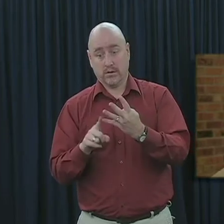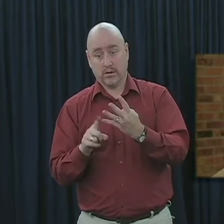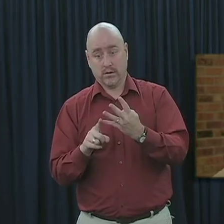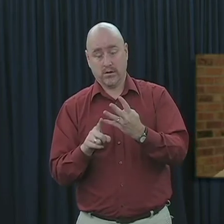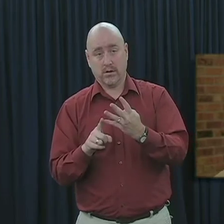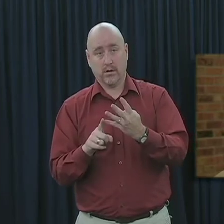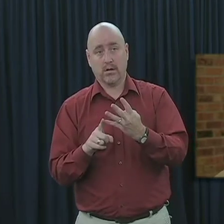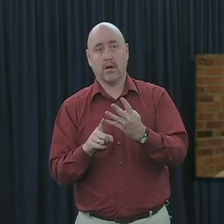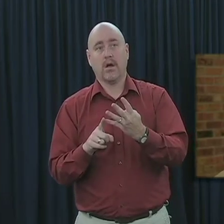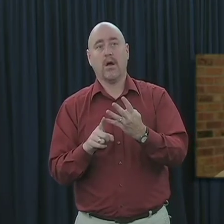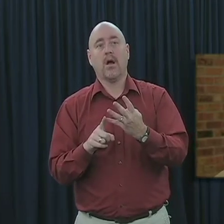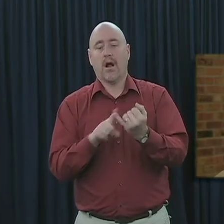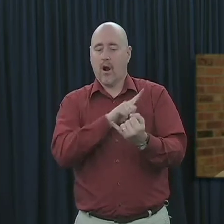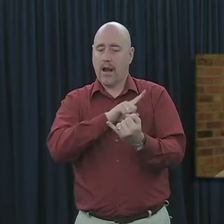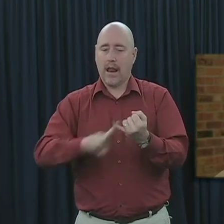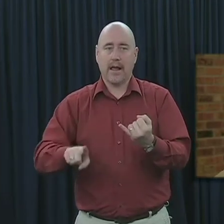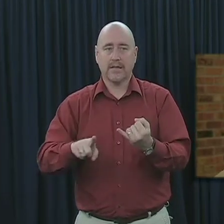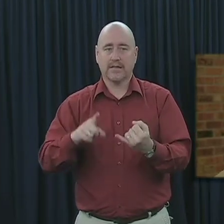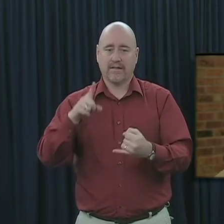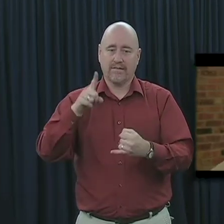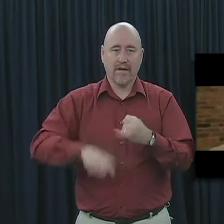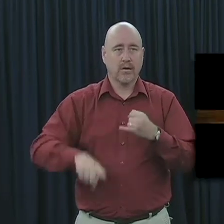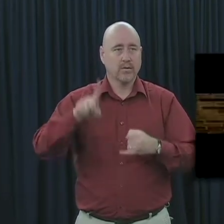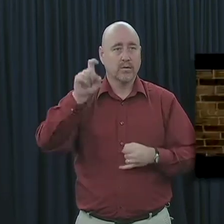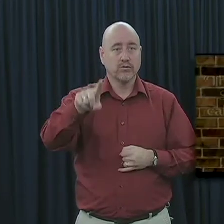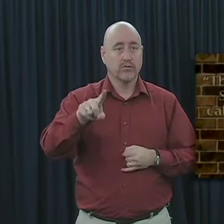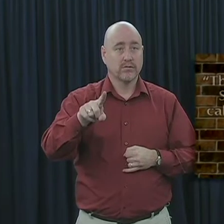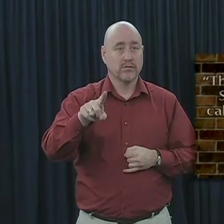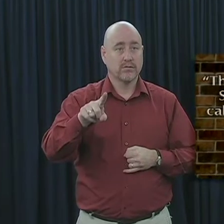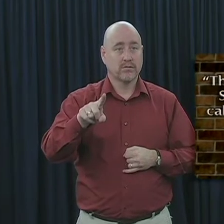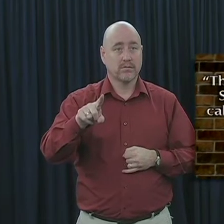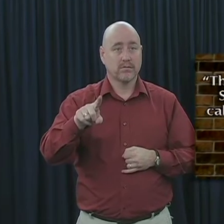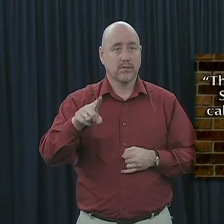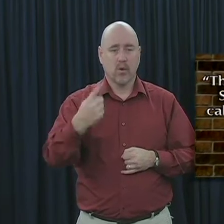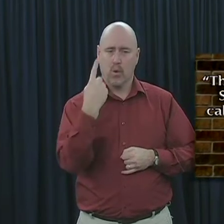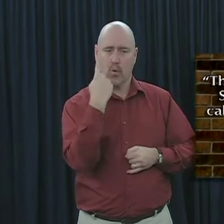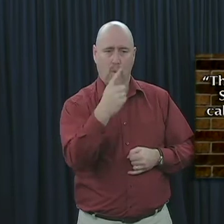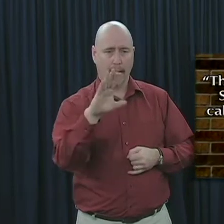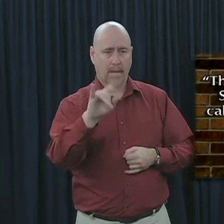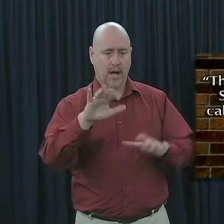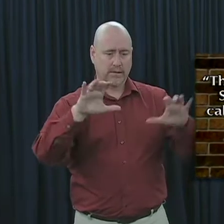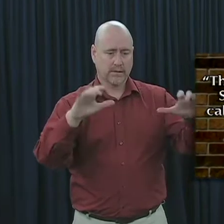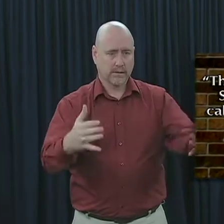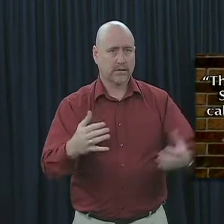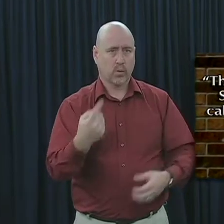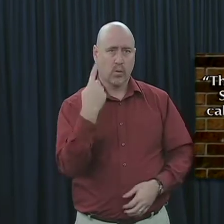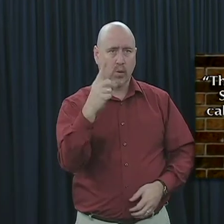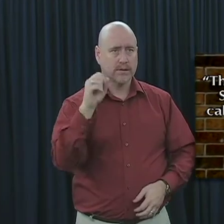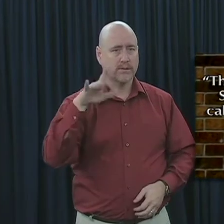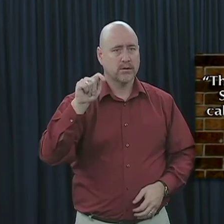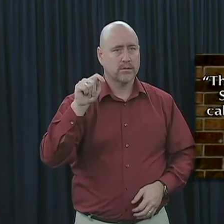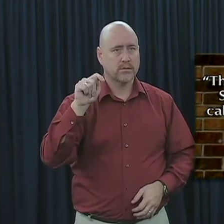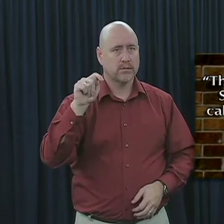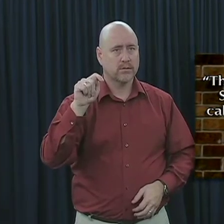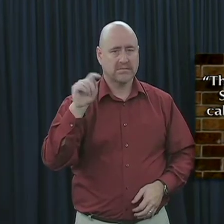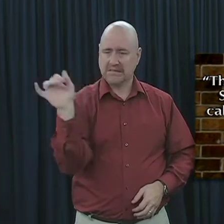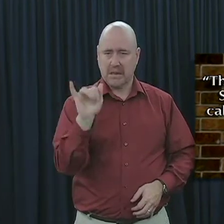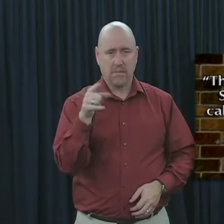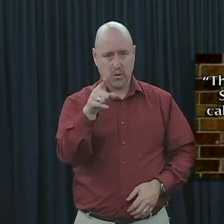this will bring us to our last and final question. There is one body and one spirit, just as